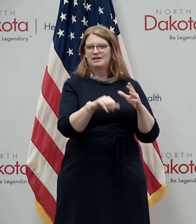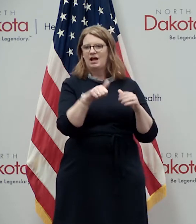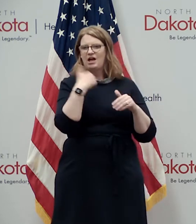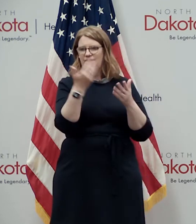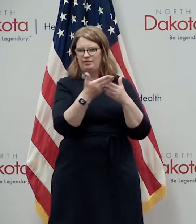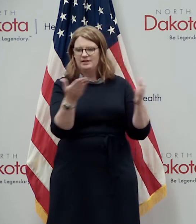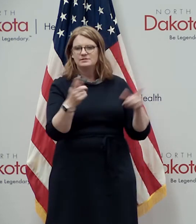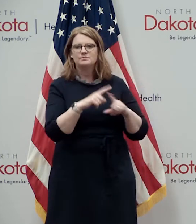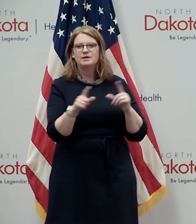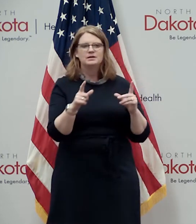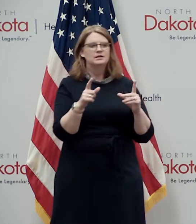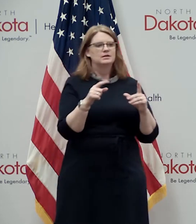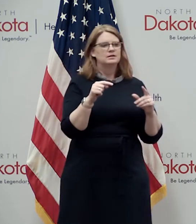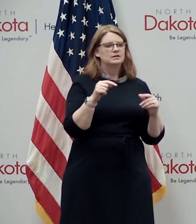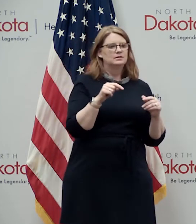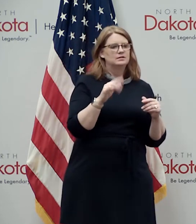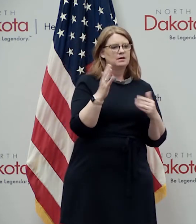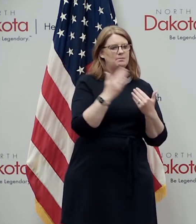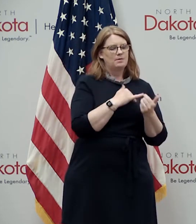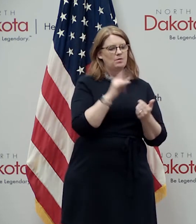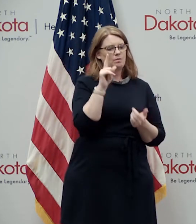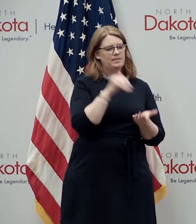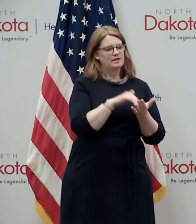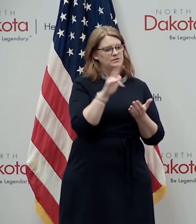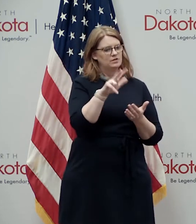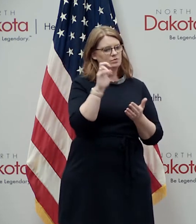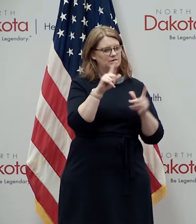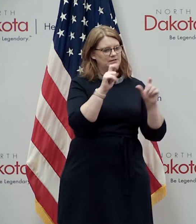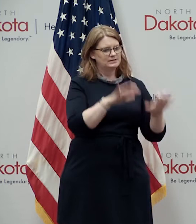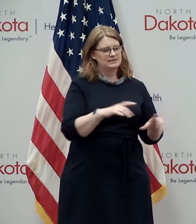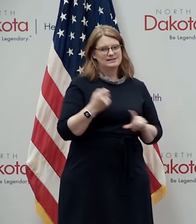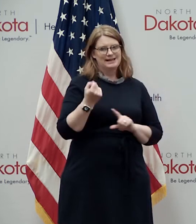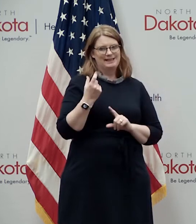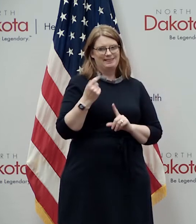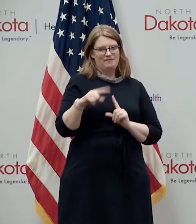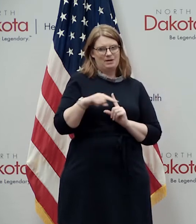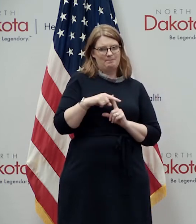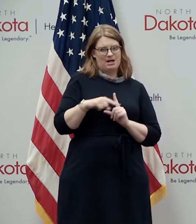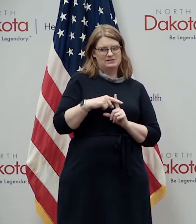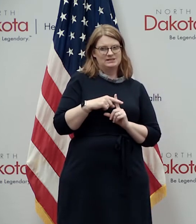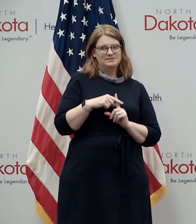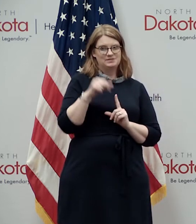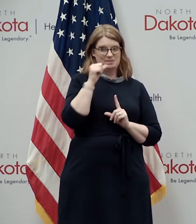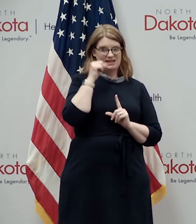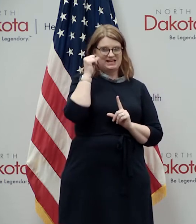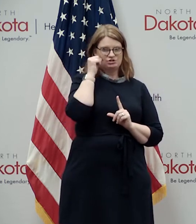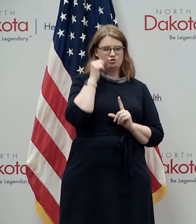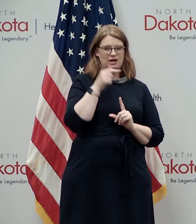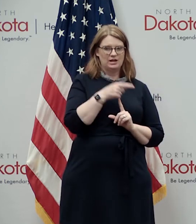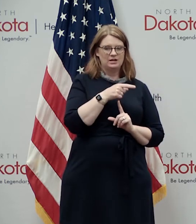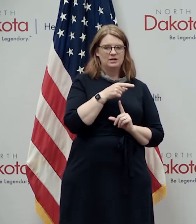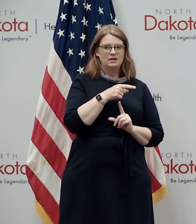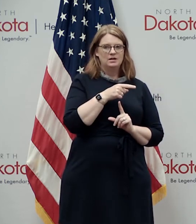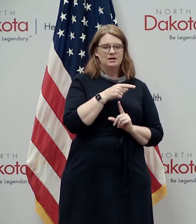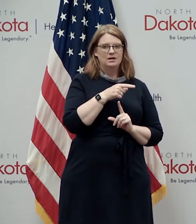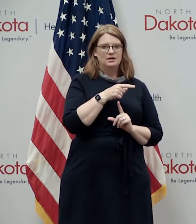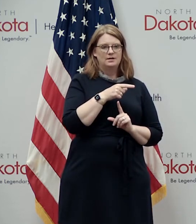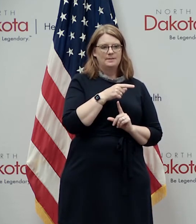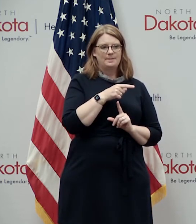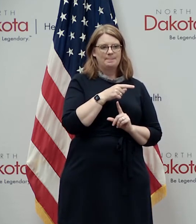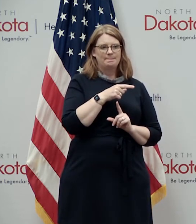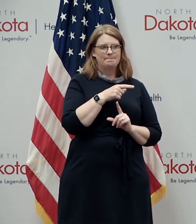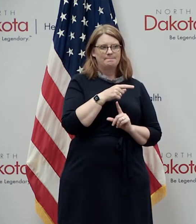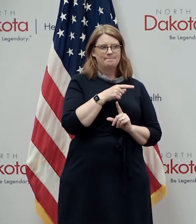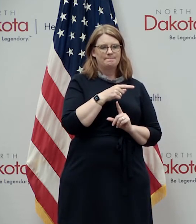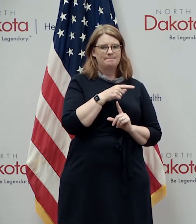in terms of the numbers that we count for north dakota was about 1300 tests and 11 positives is what got done yesterday so it was a uh a